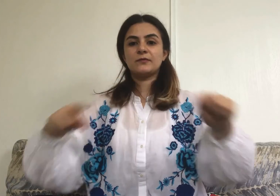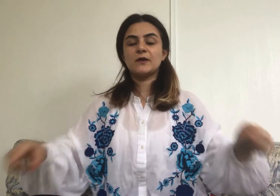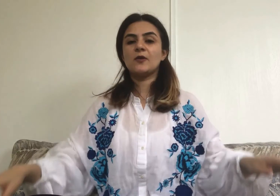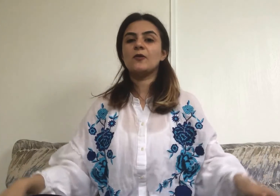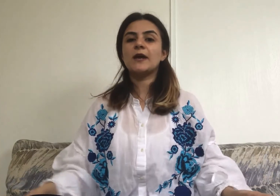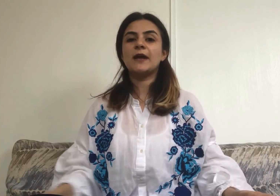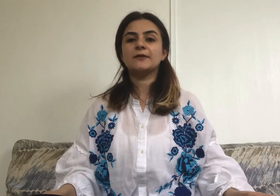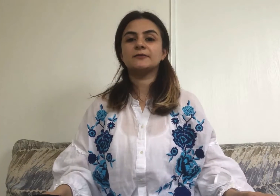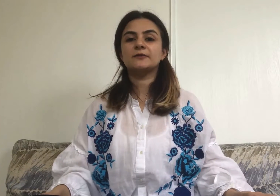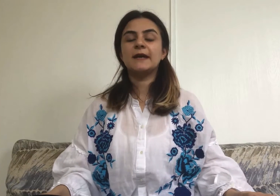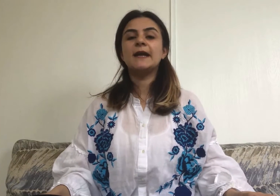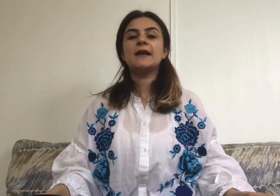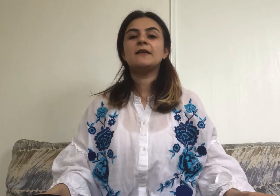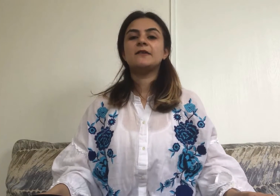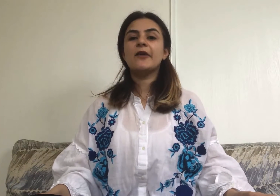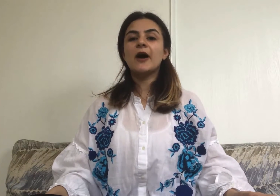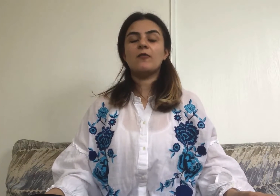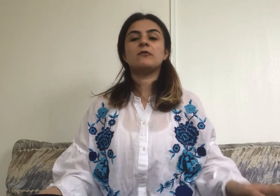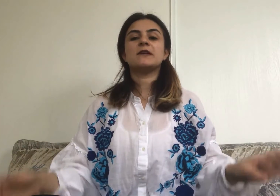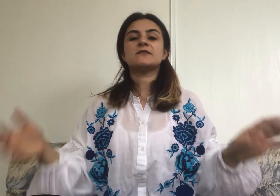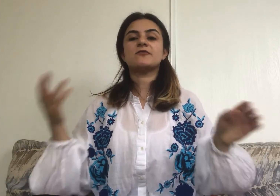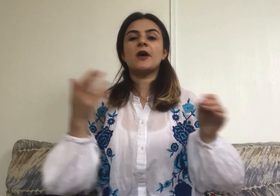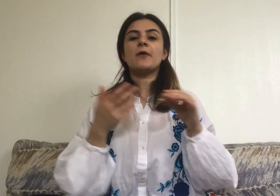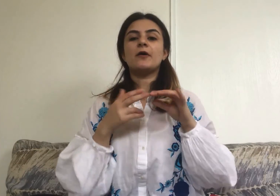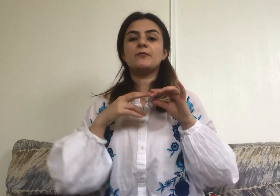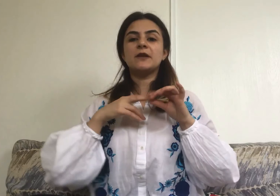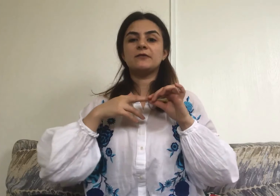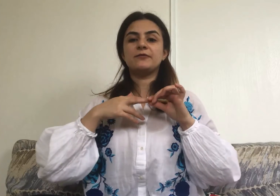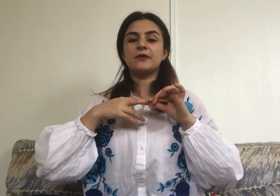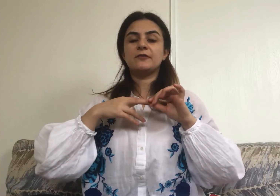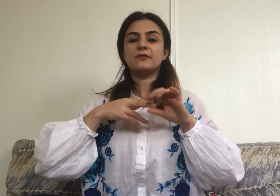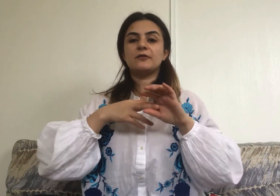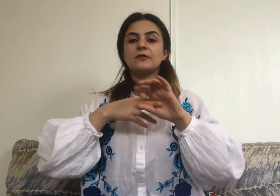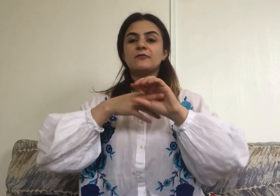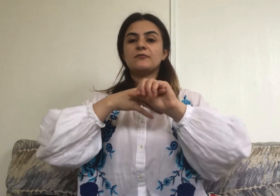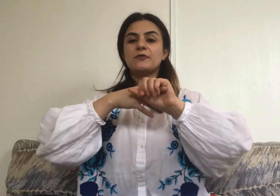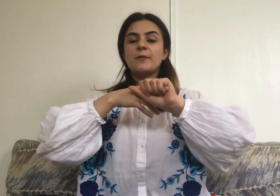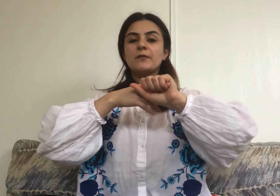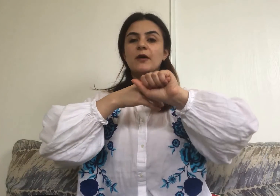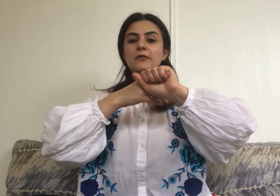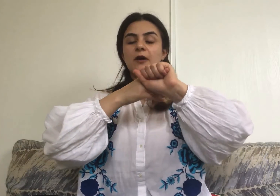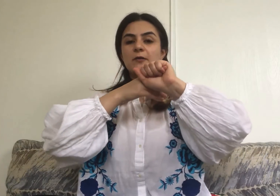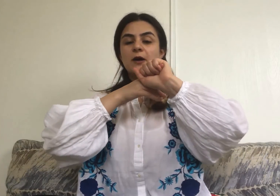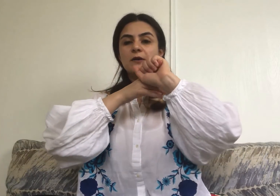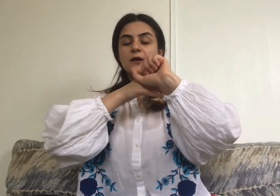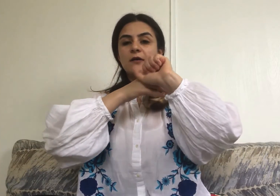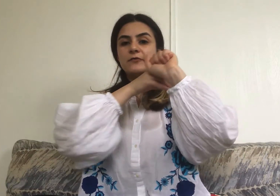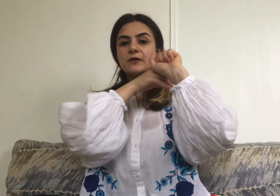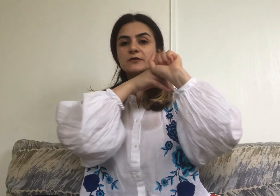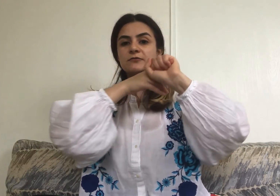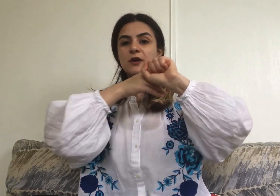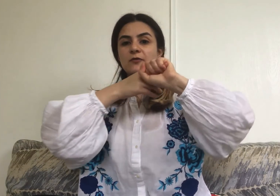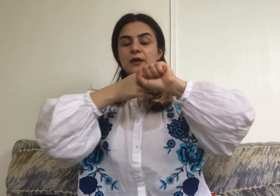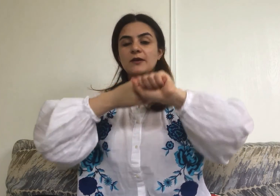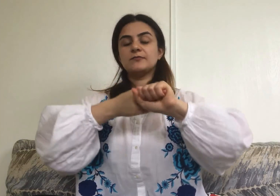Okay. Now, let's grab our middle finger, wrap our fingers around it